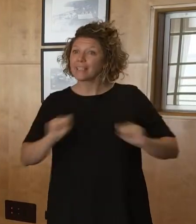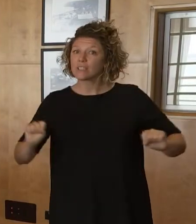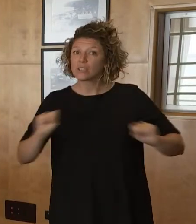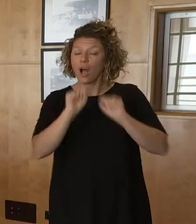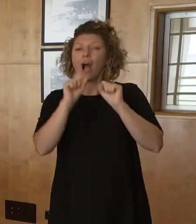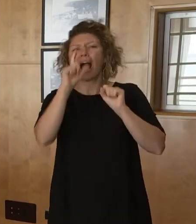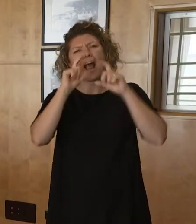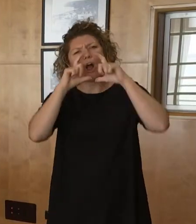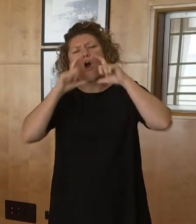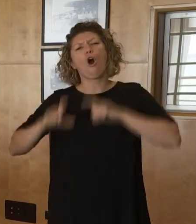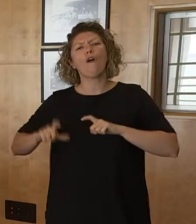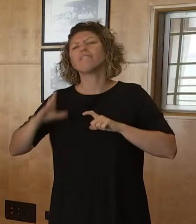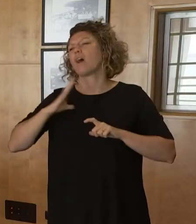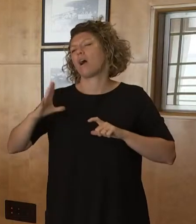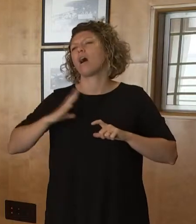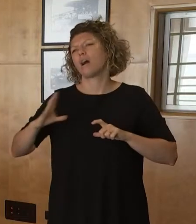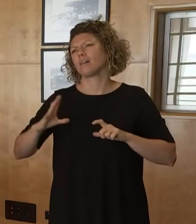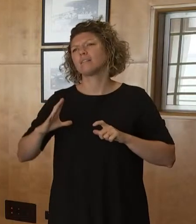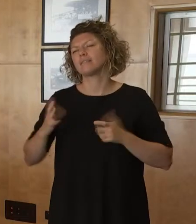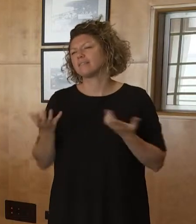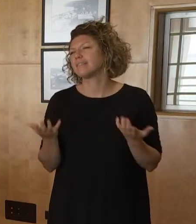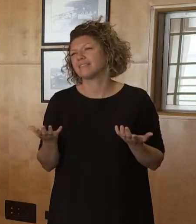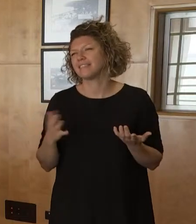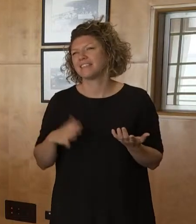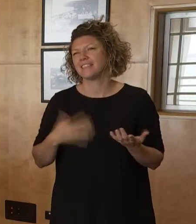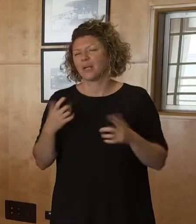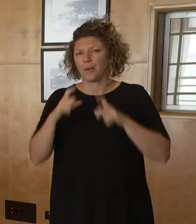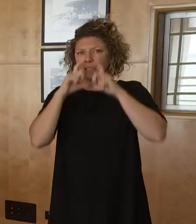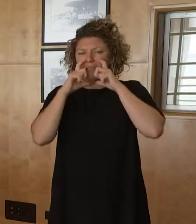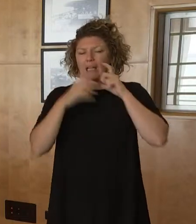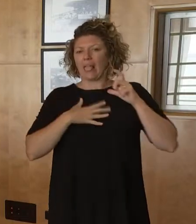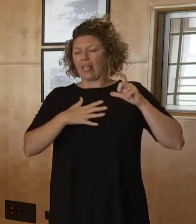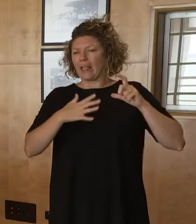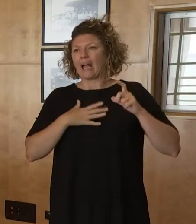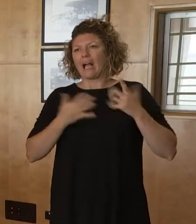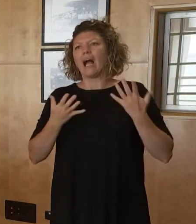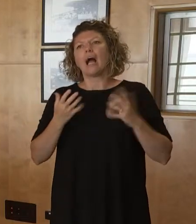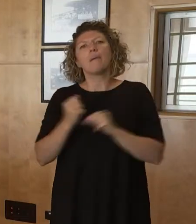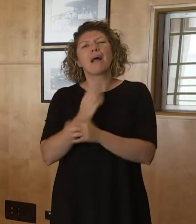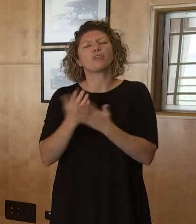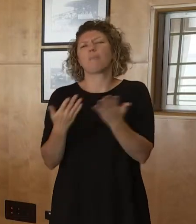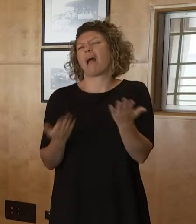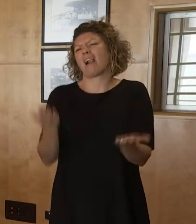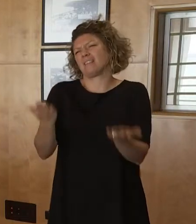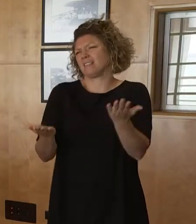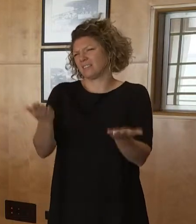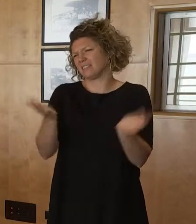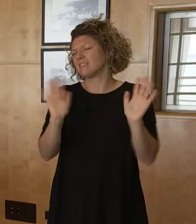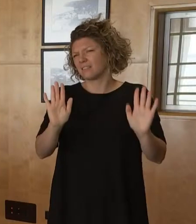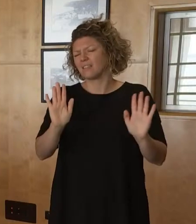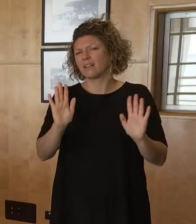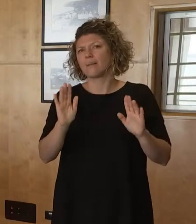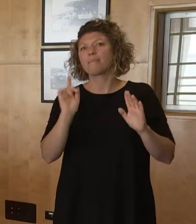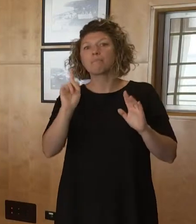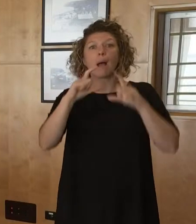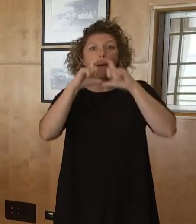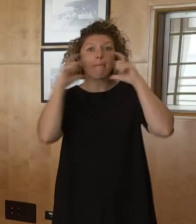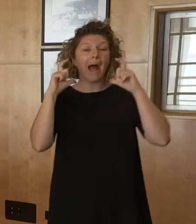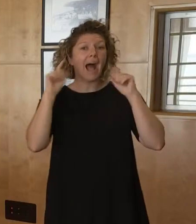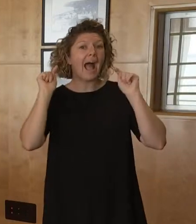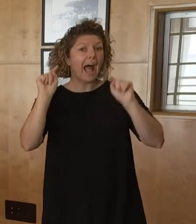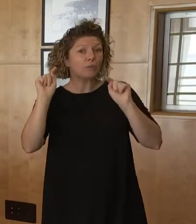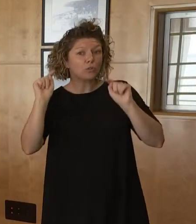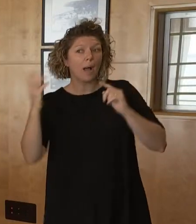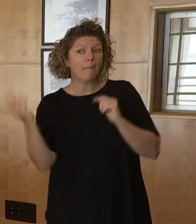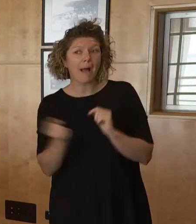to take your mask off. We certainly want to make sure we're proportionate in the response. And it's intended to be in place for seven days from